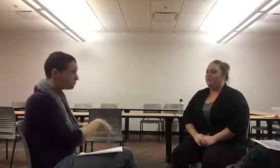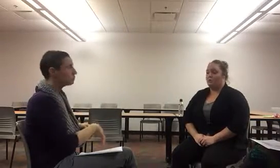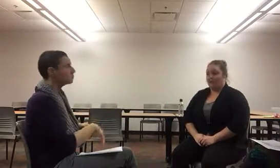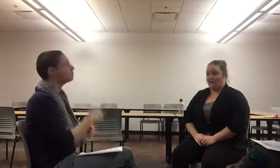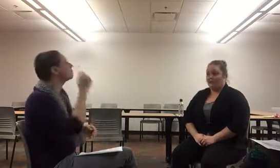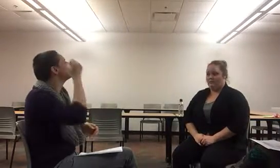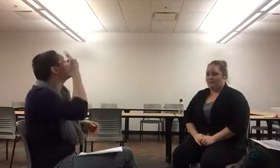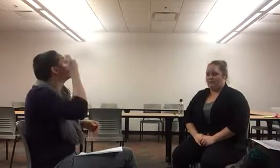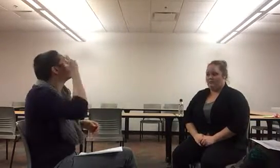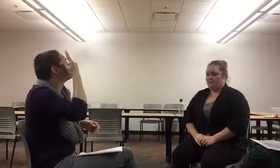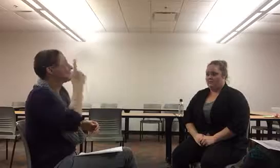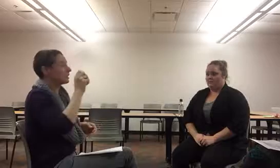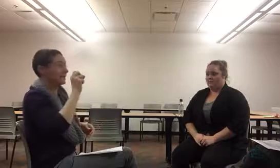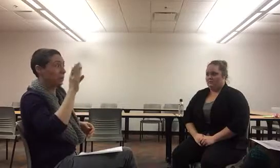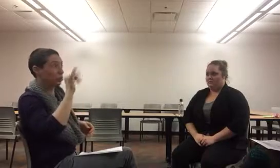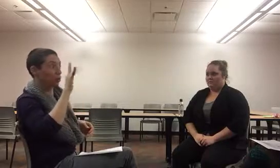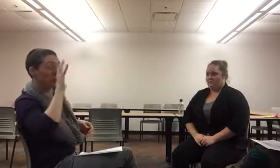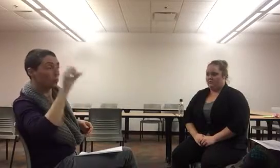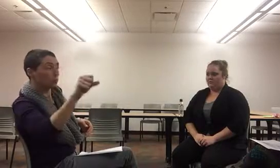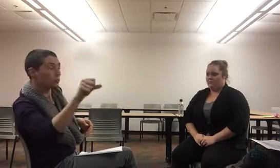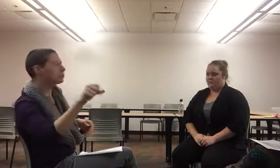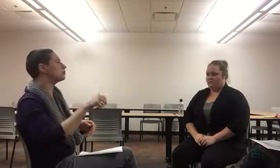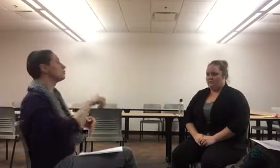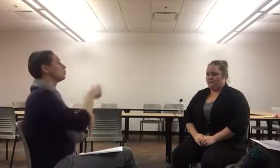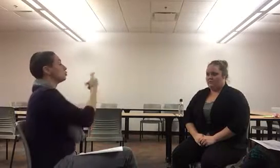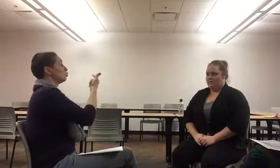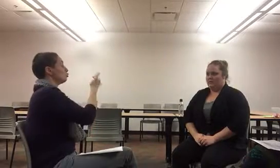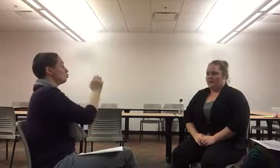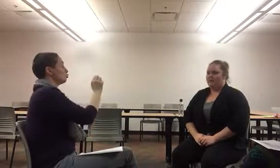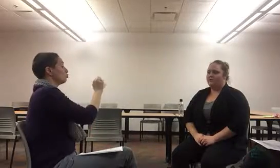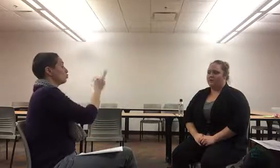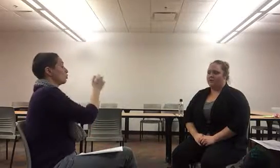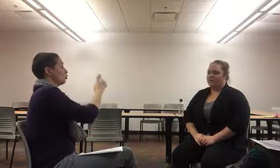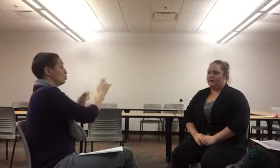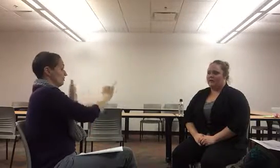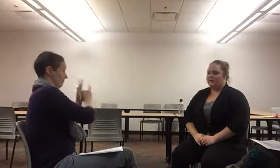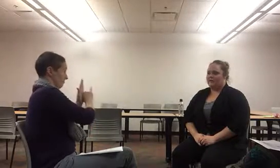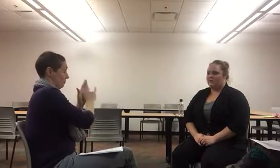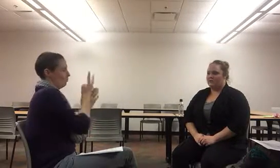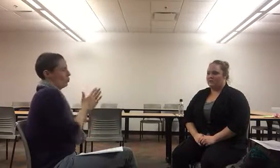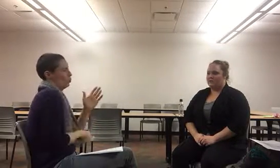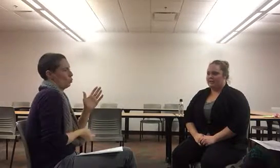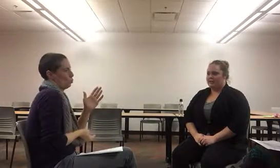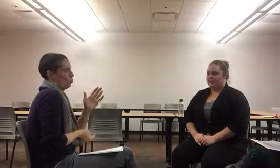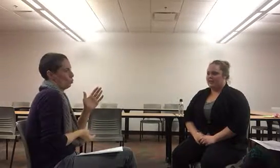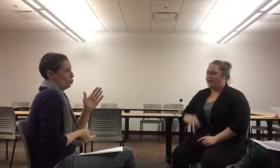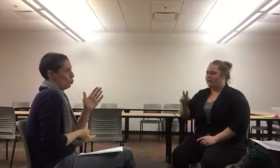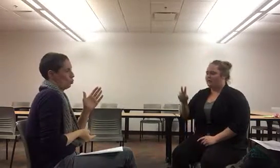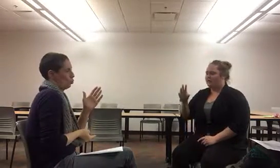Queer. Deaf Deaf. Deaf. understand that sexual orientation and